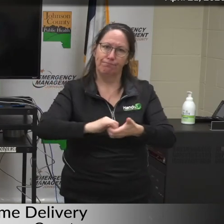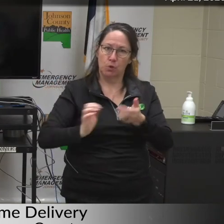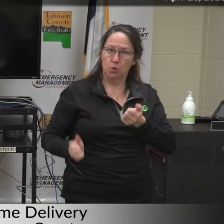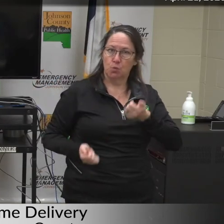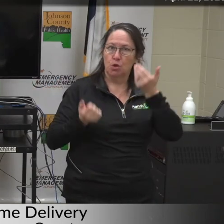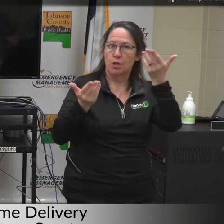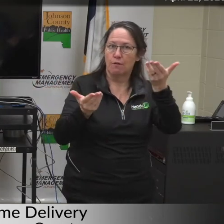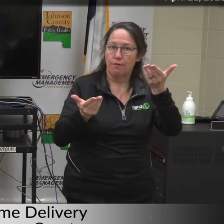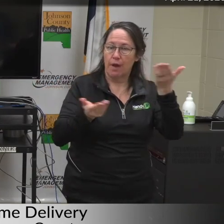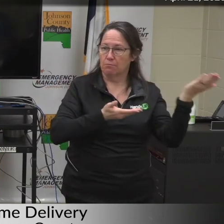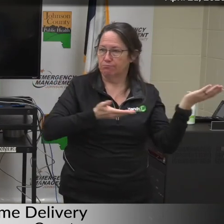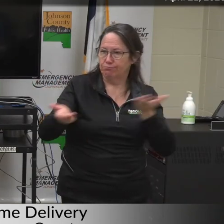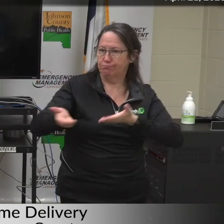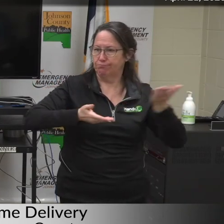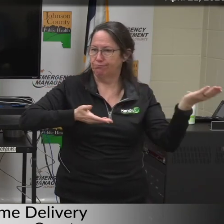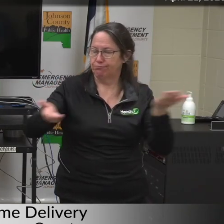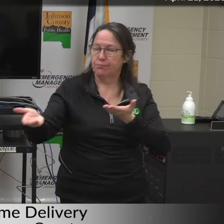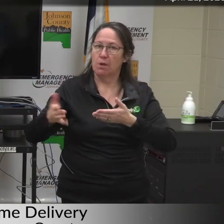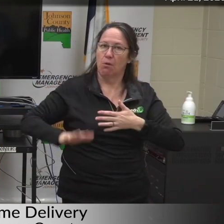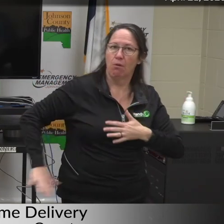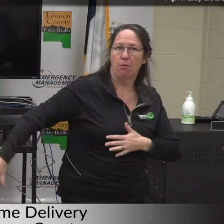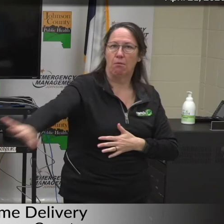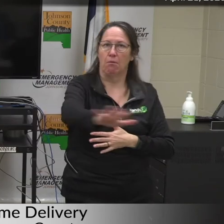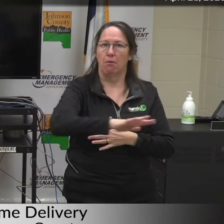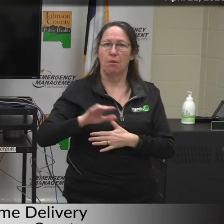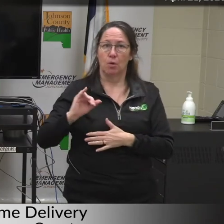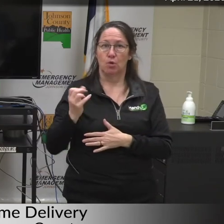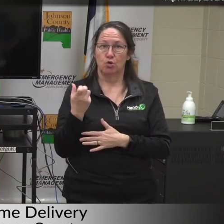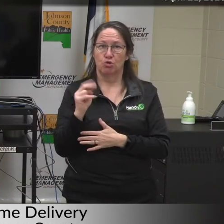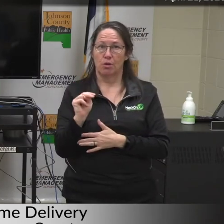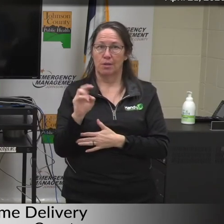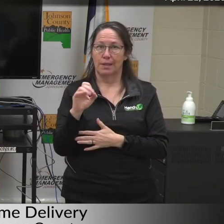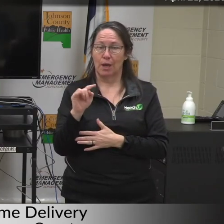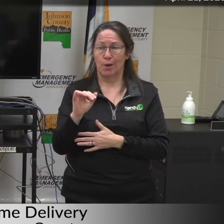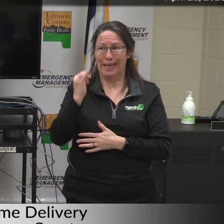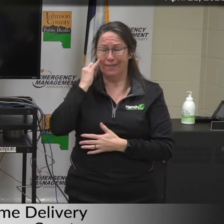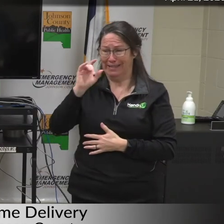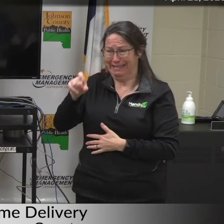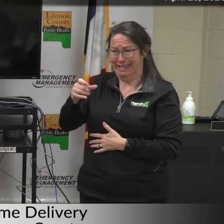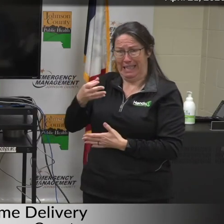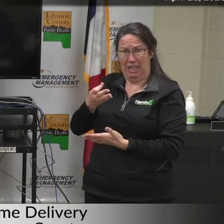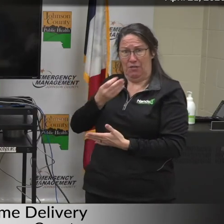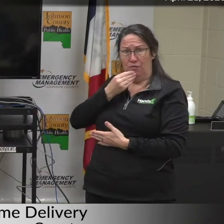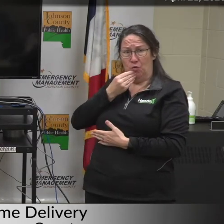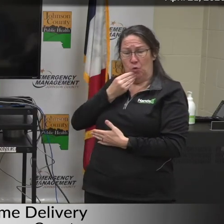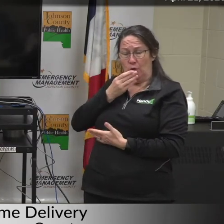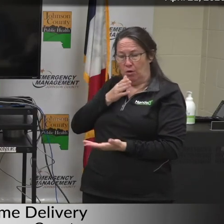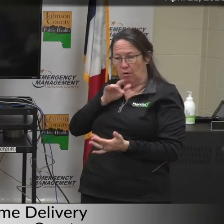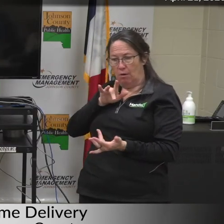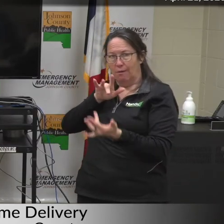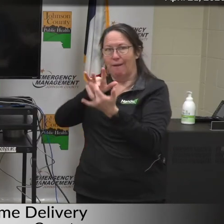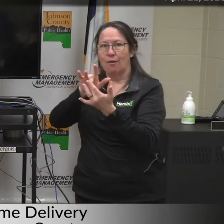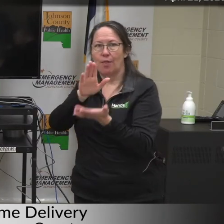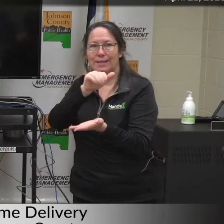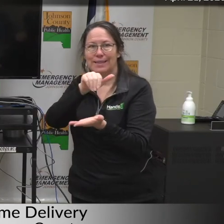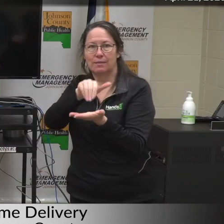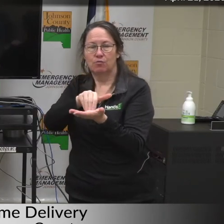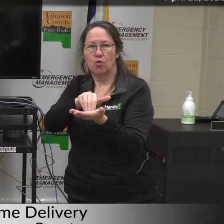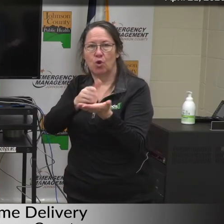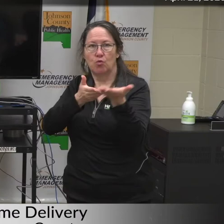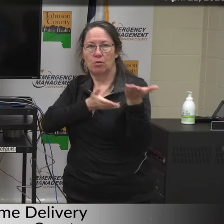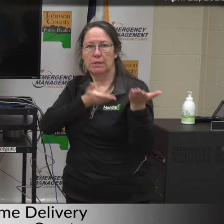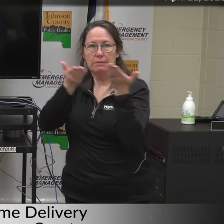provide delivery throughout all of Johnson County. Households in need can contact the central delivery request line